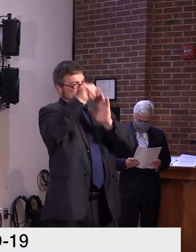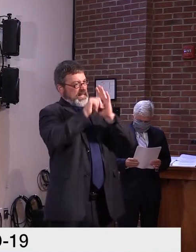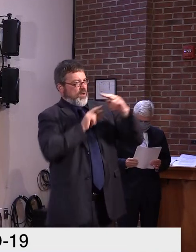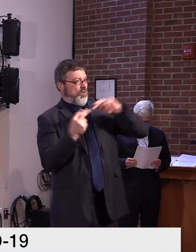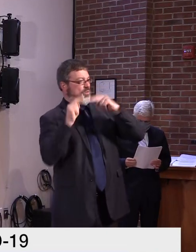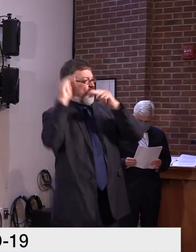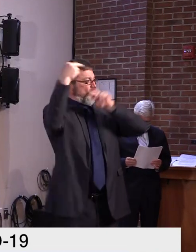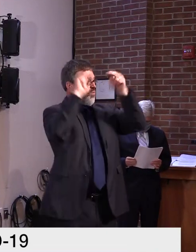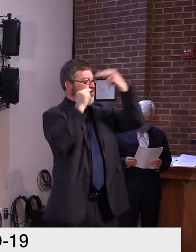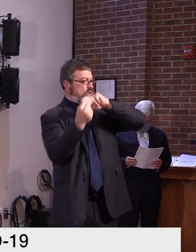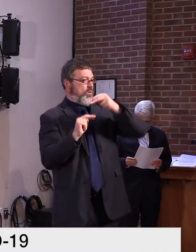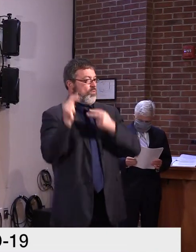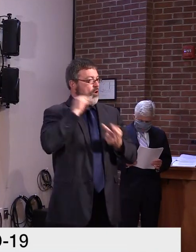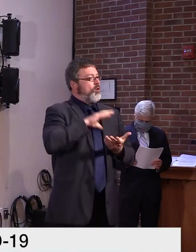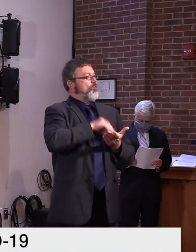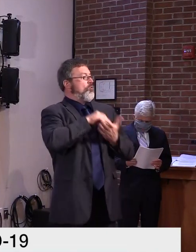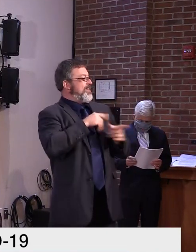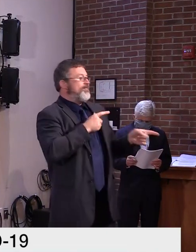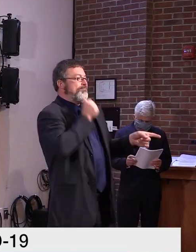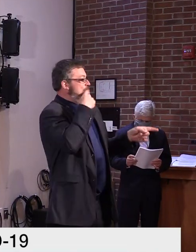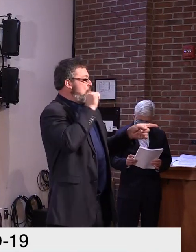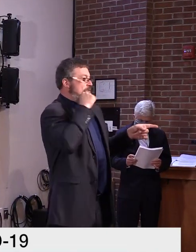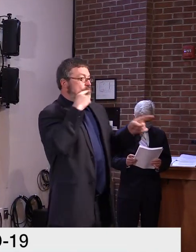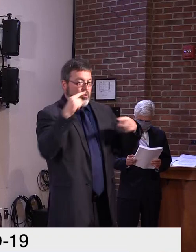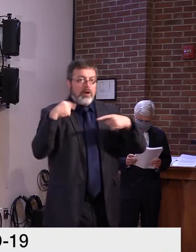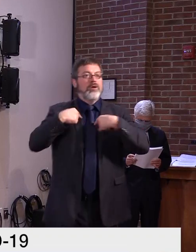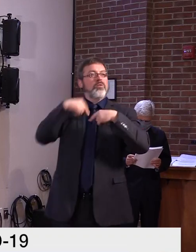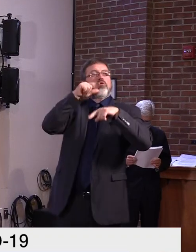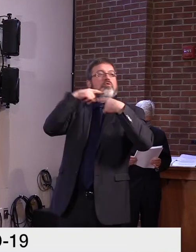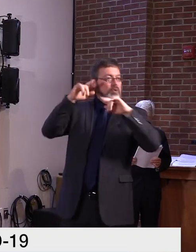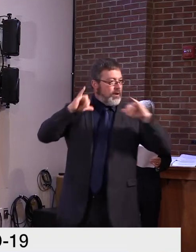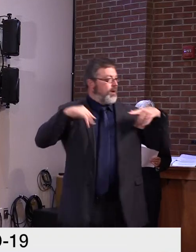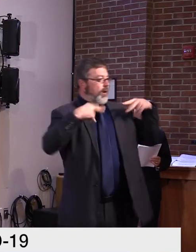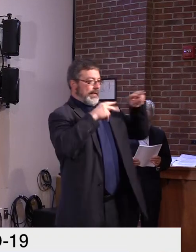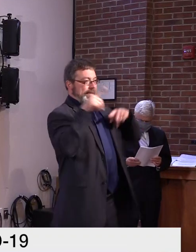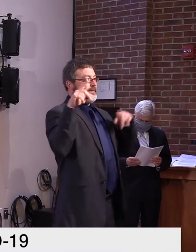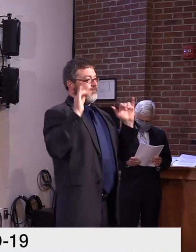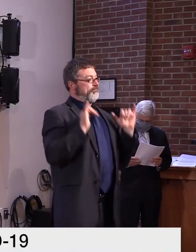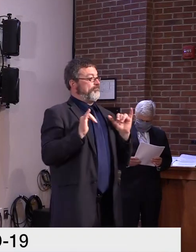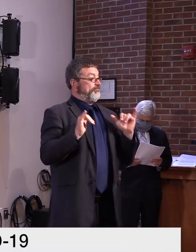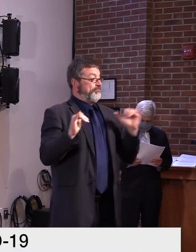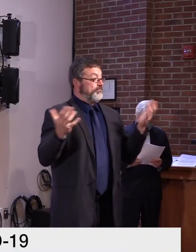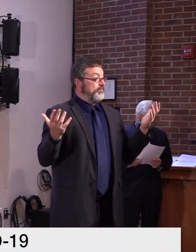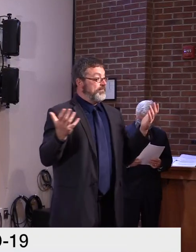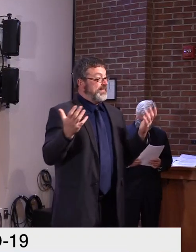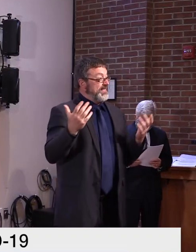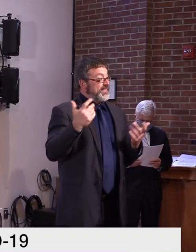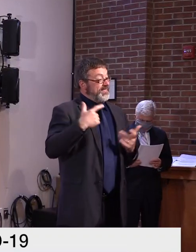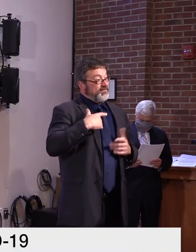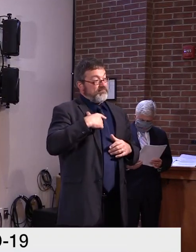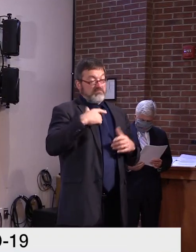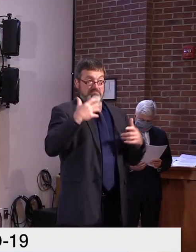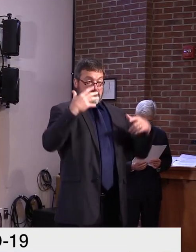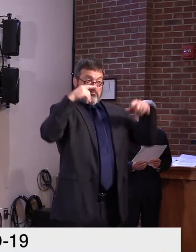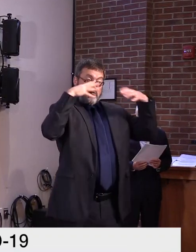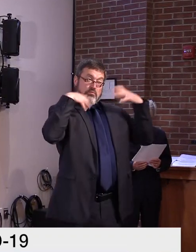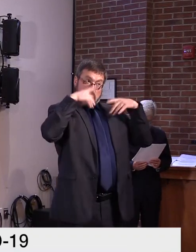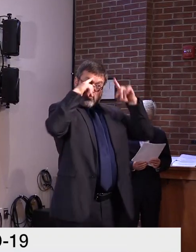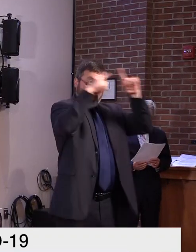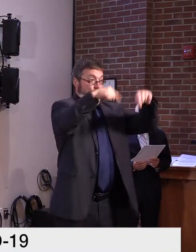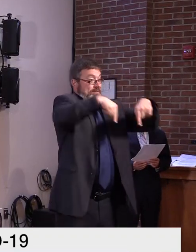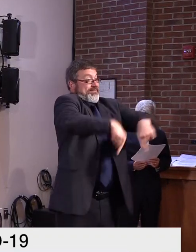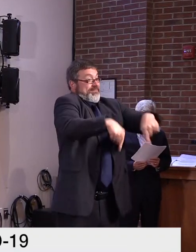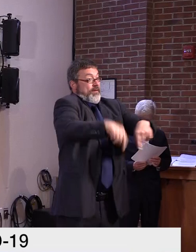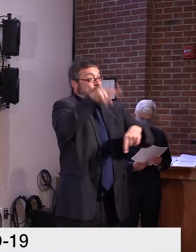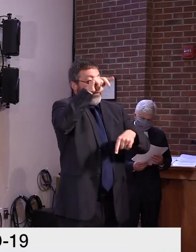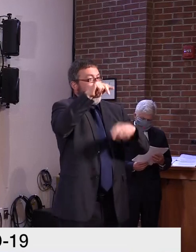and that things will continue to go smoothly. Um, and at the same time, we hope that other parts of the country can improve and things